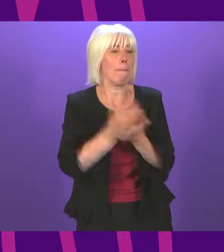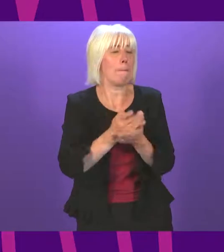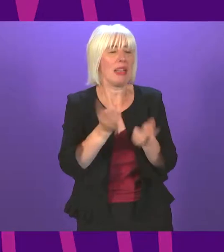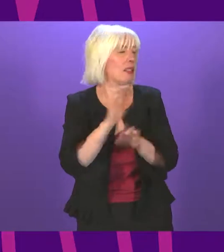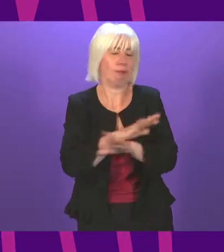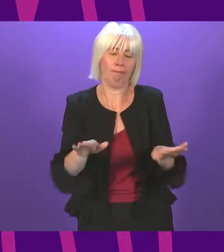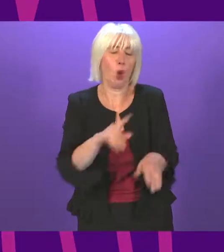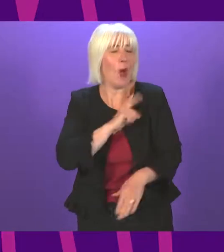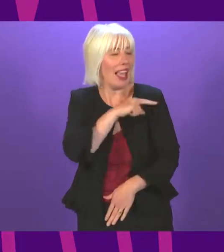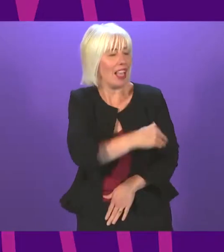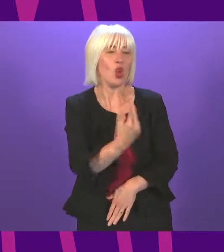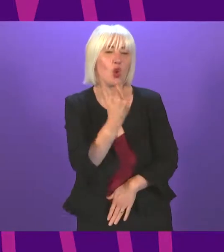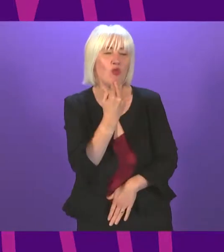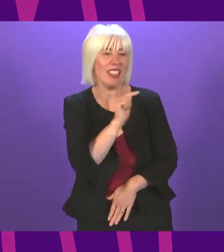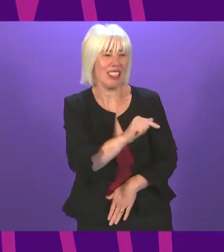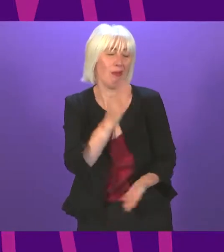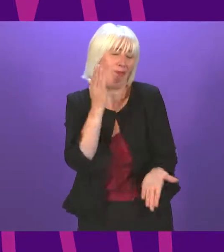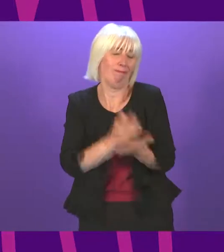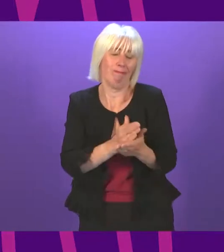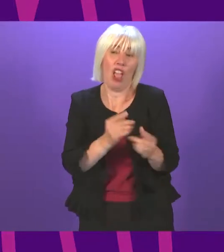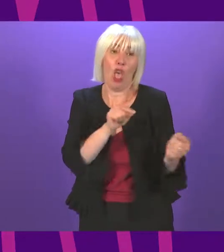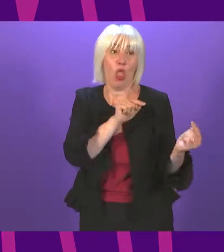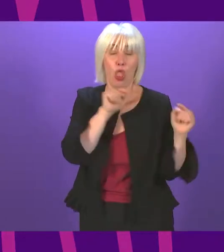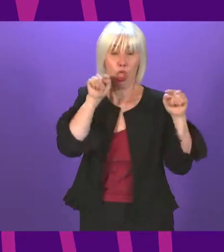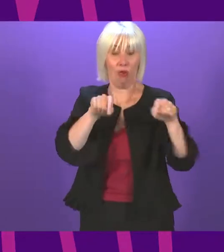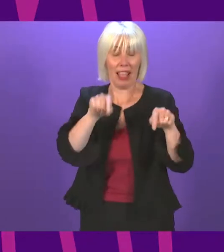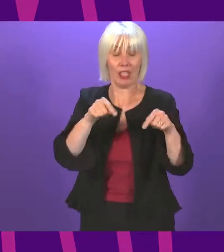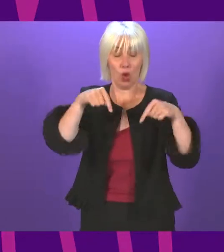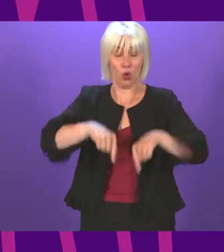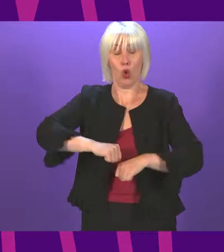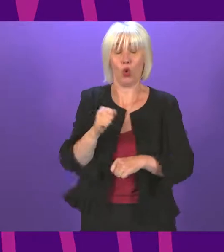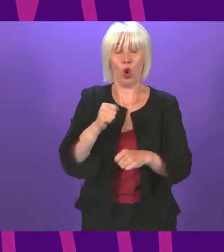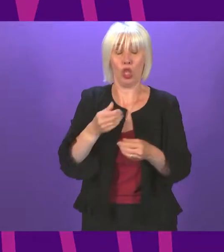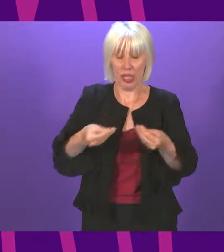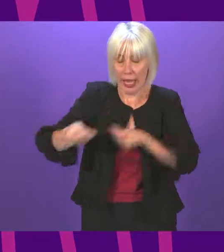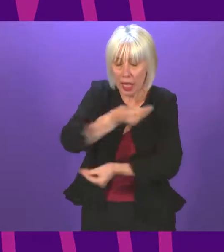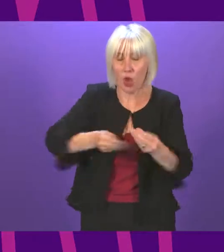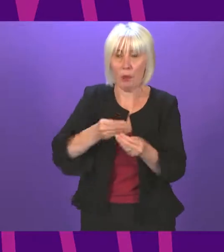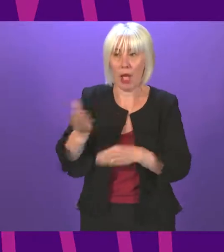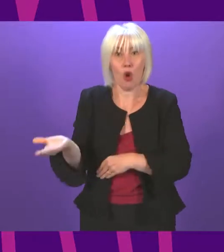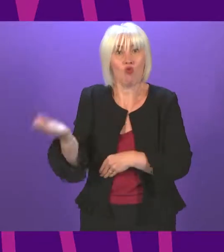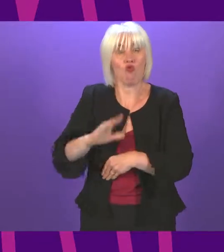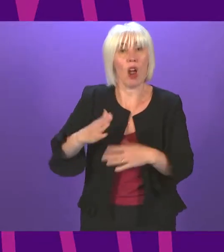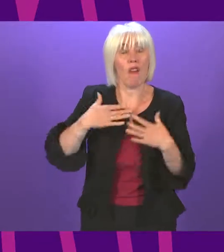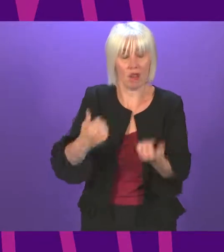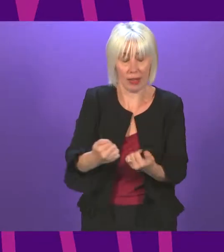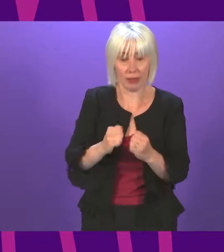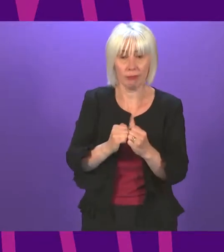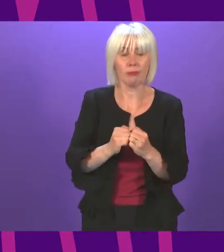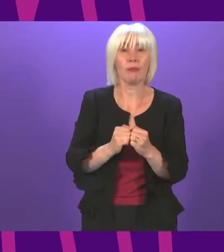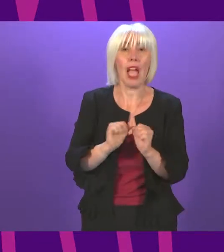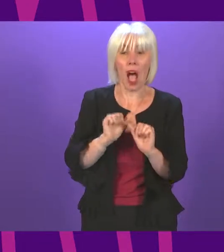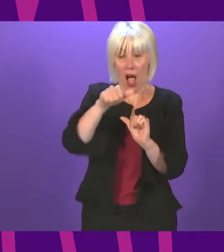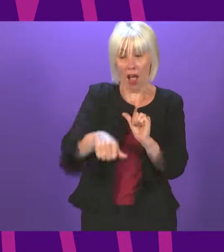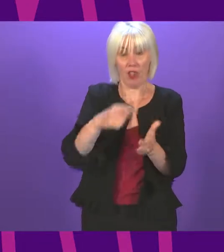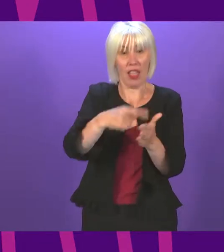Because the Greens are a serious threat to Scotland's economic recovery. At First Minister's question time, right after the